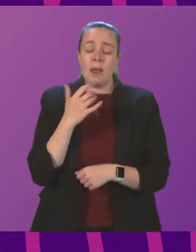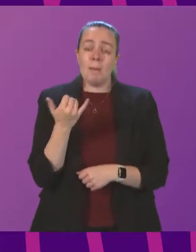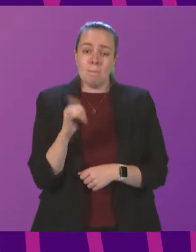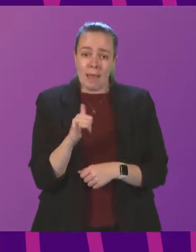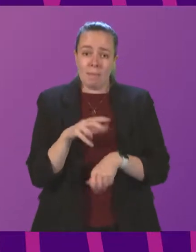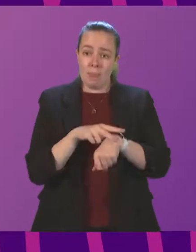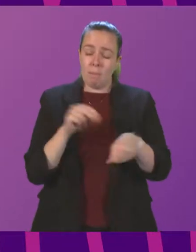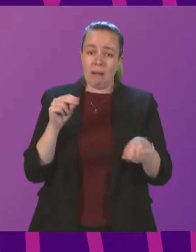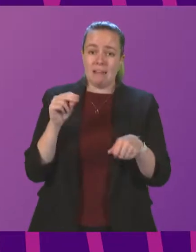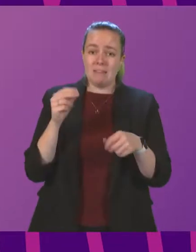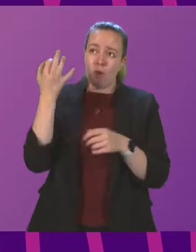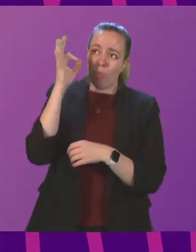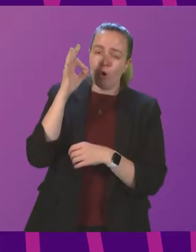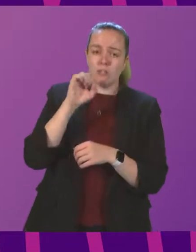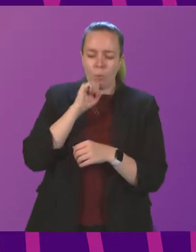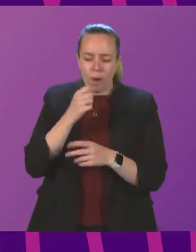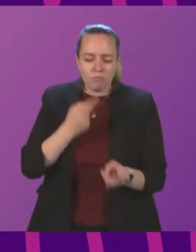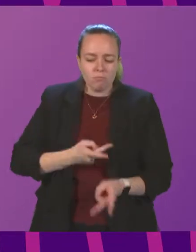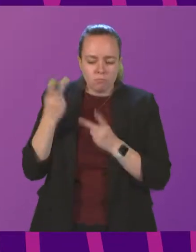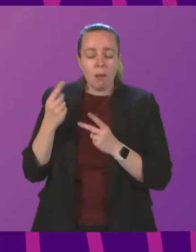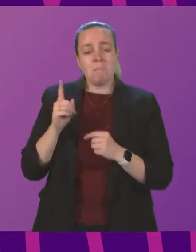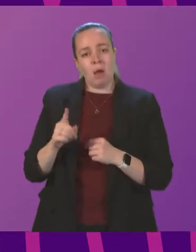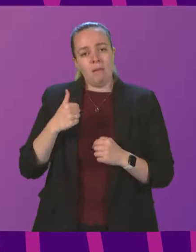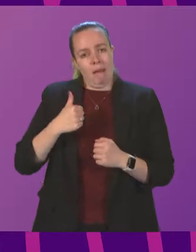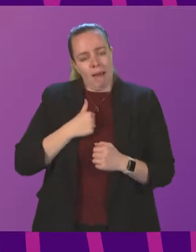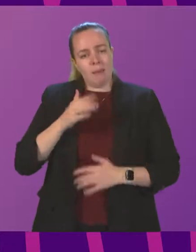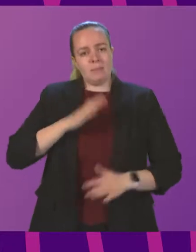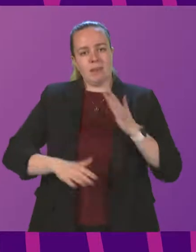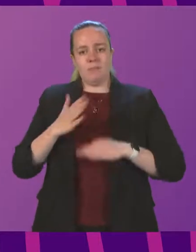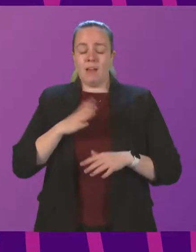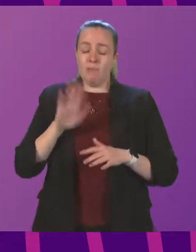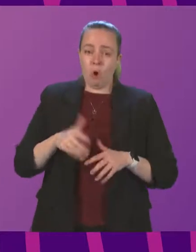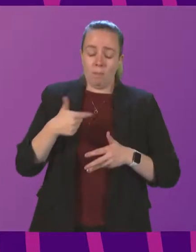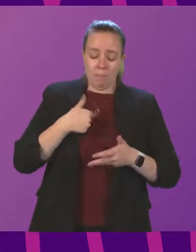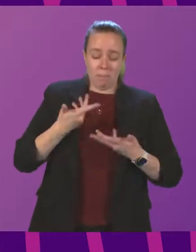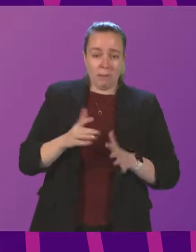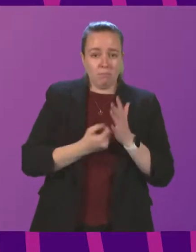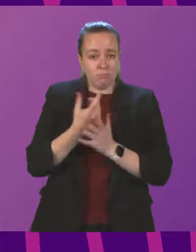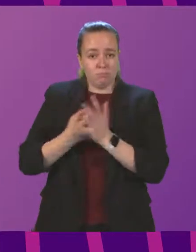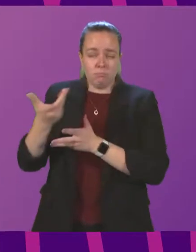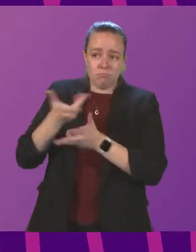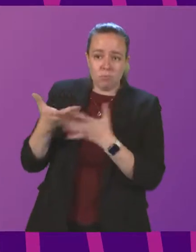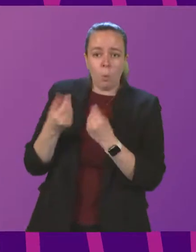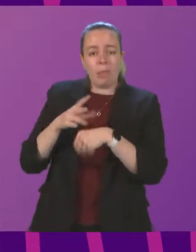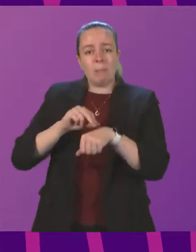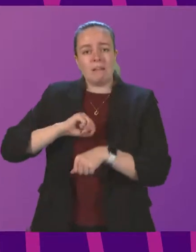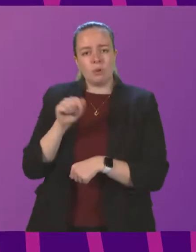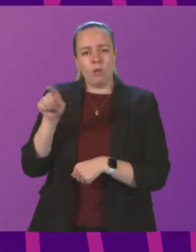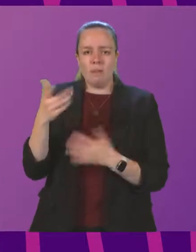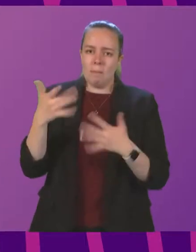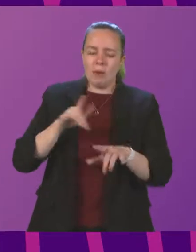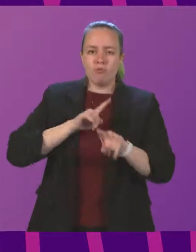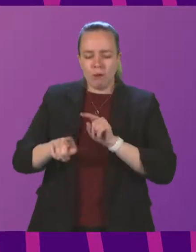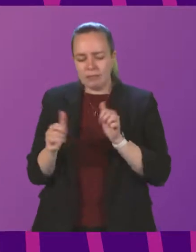police authority looks at in due course as well, but I am satisfied from all the conversations I've had from Police Scotland that they have tried to be as